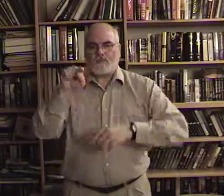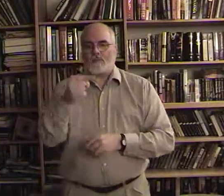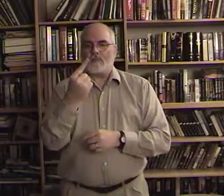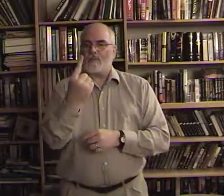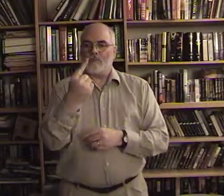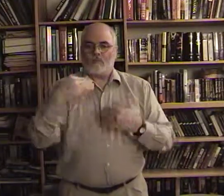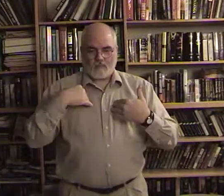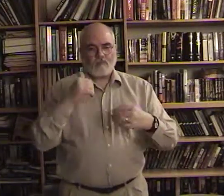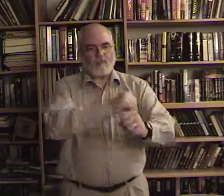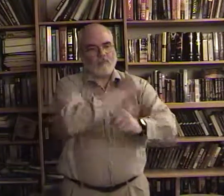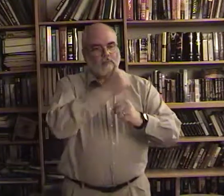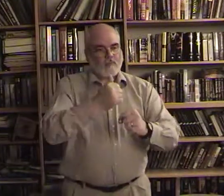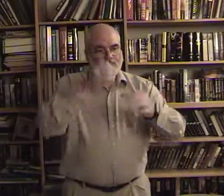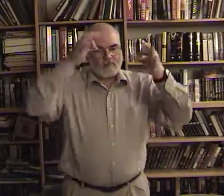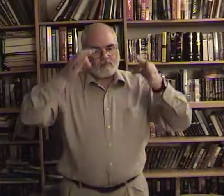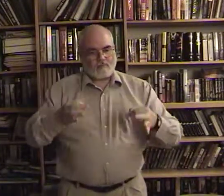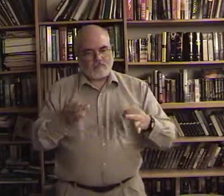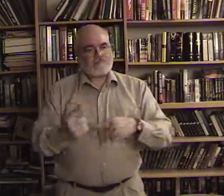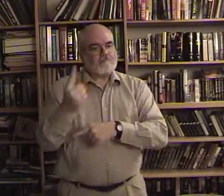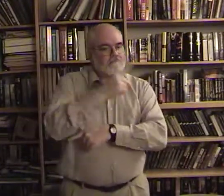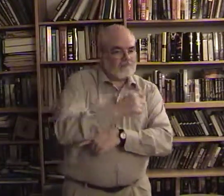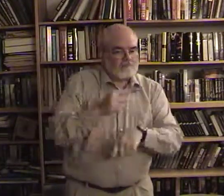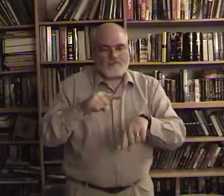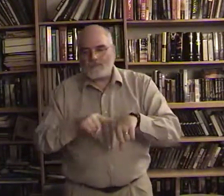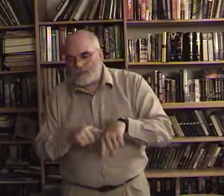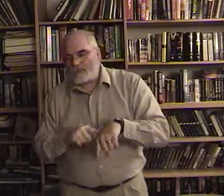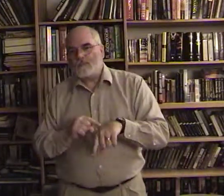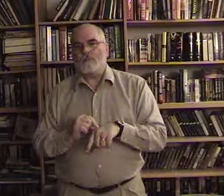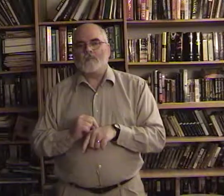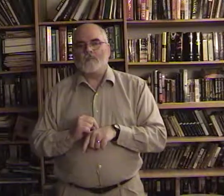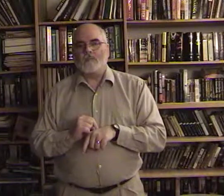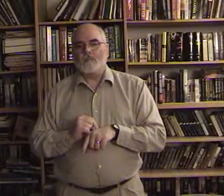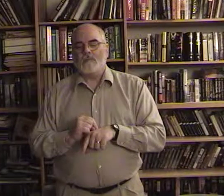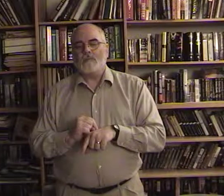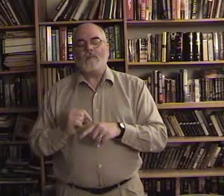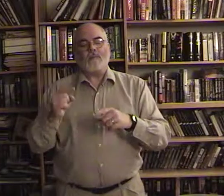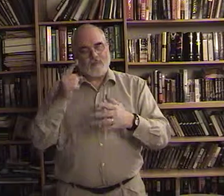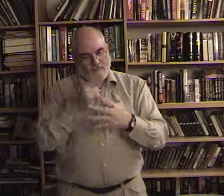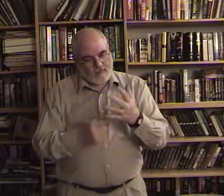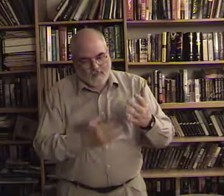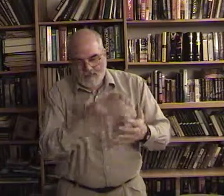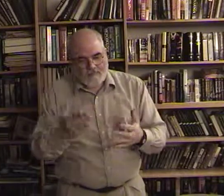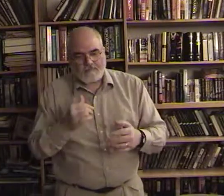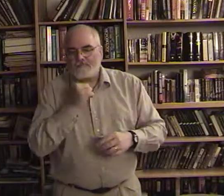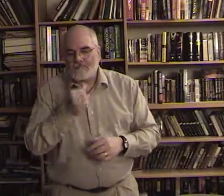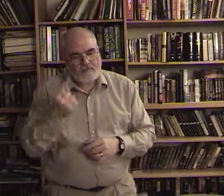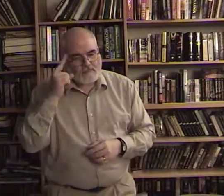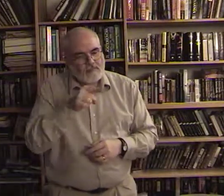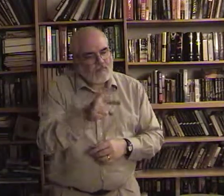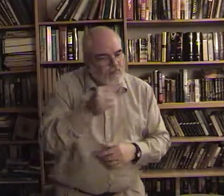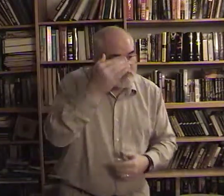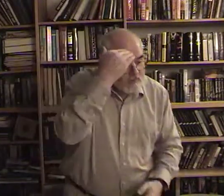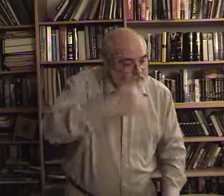the authority to decide dates and times. These things are not for you to know.